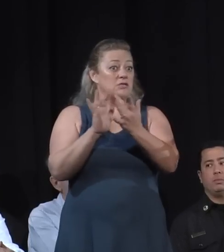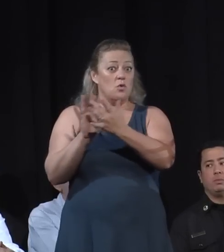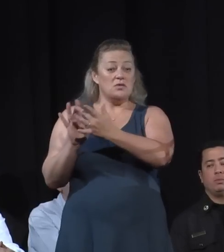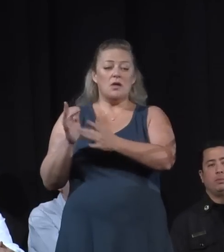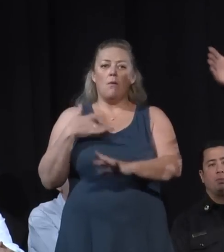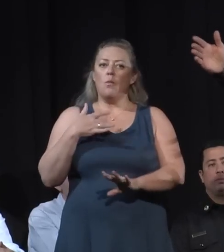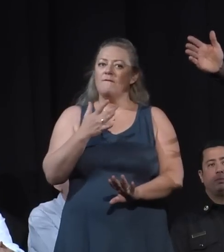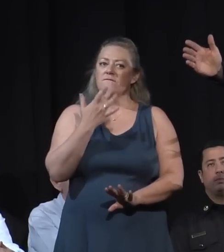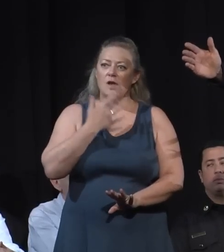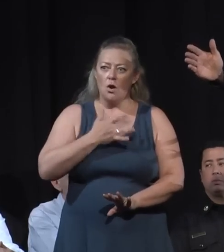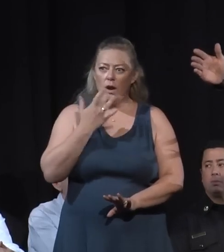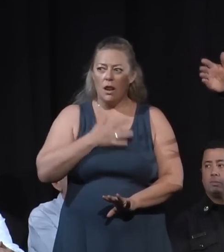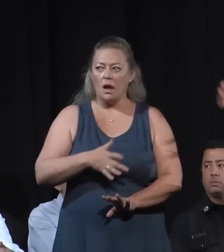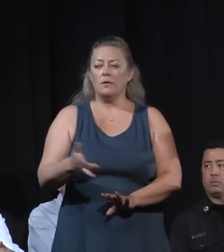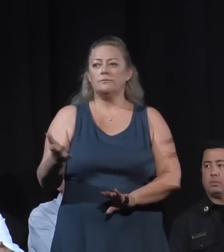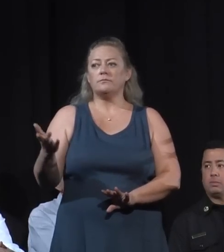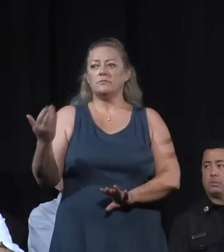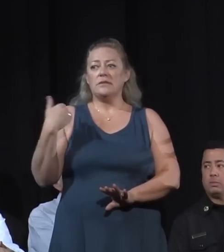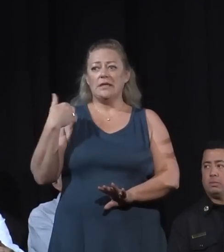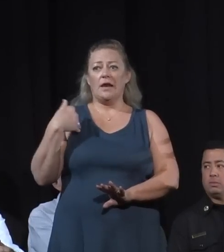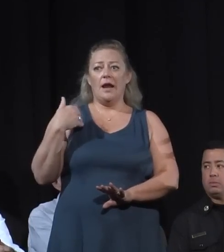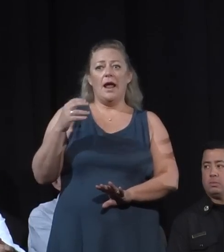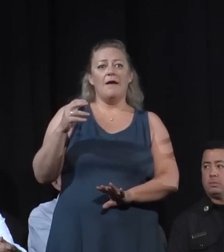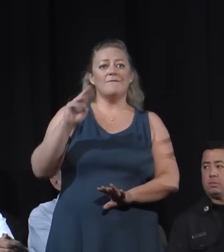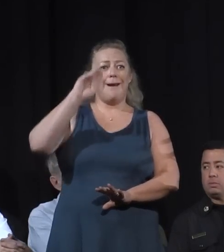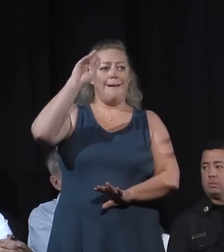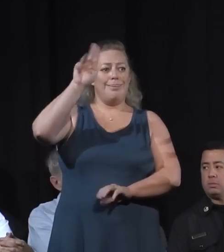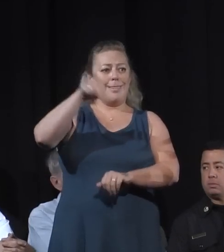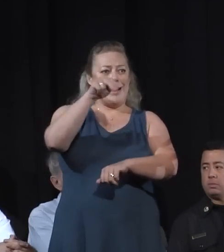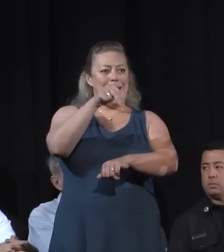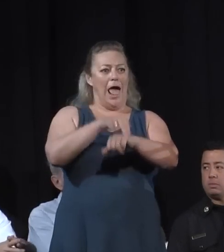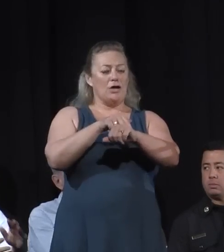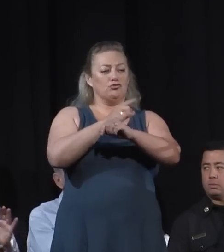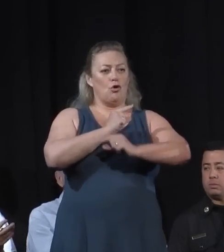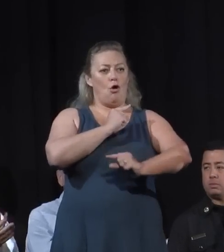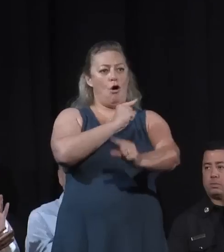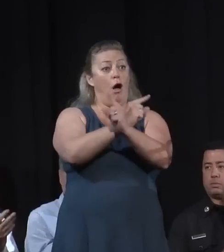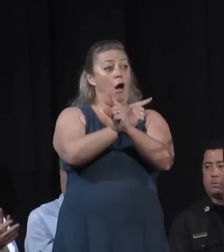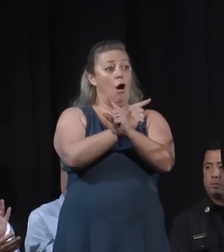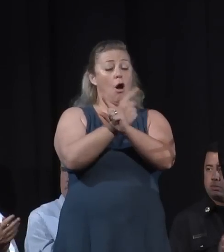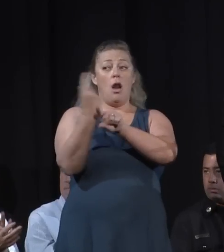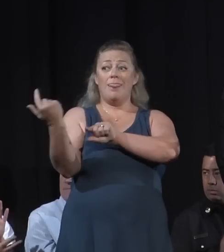Guard, Colonel Rob Paoletti here, who have responded to us.